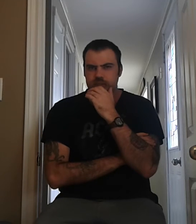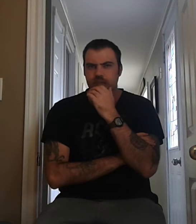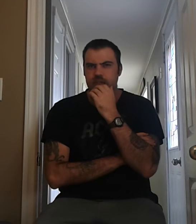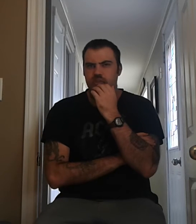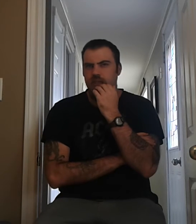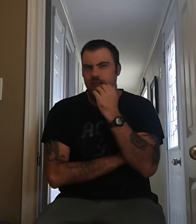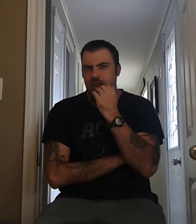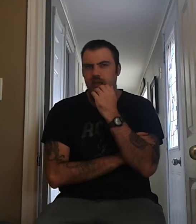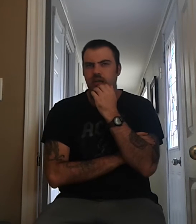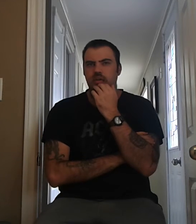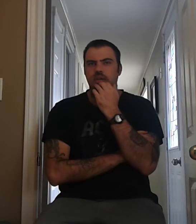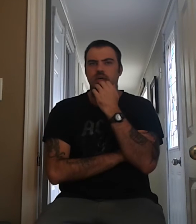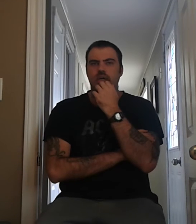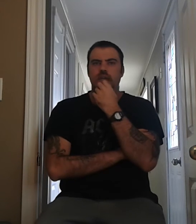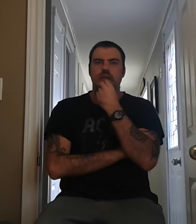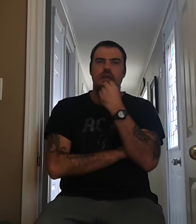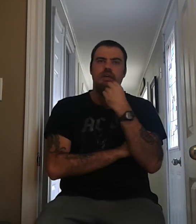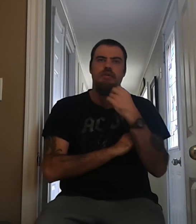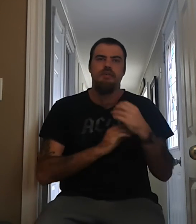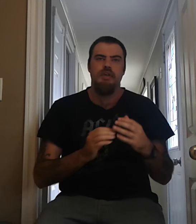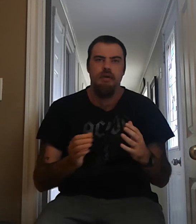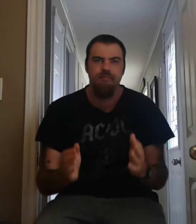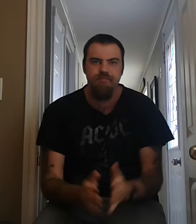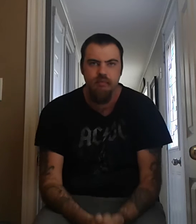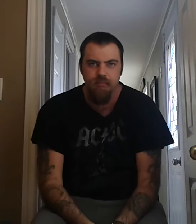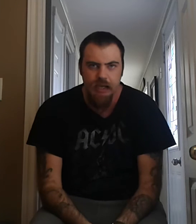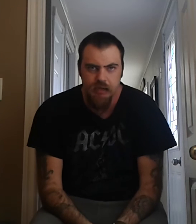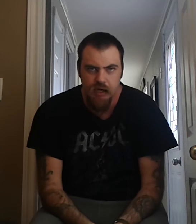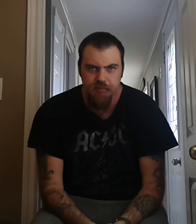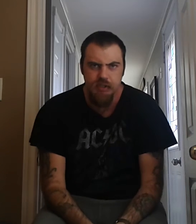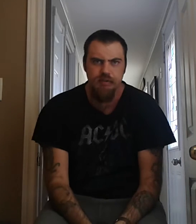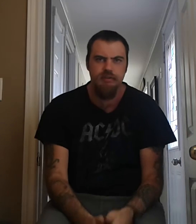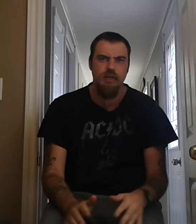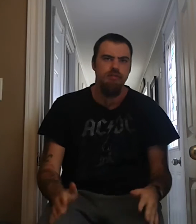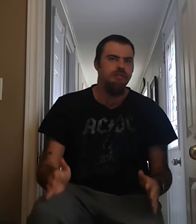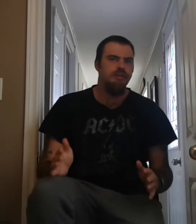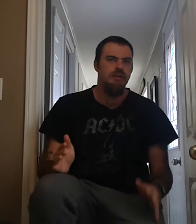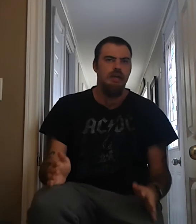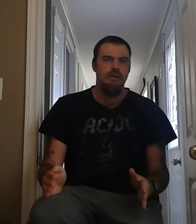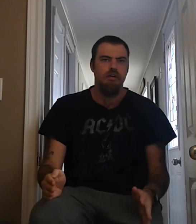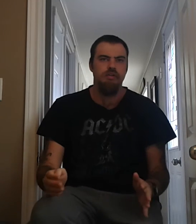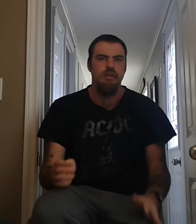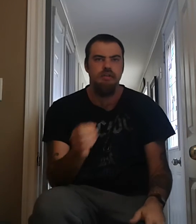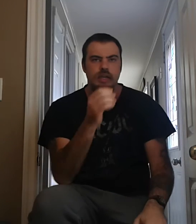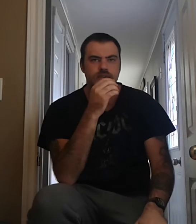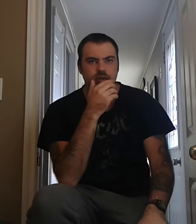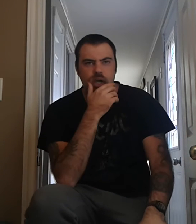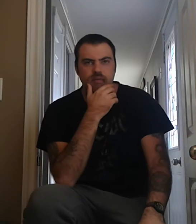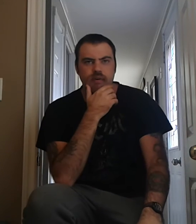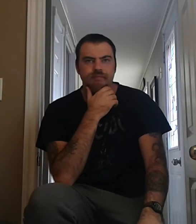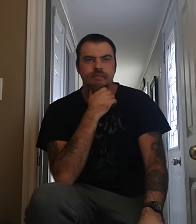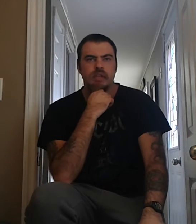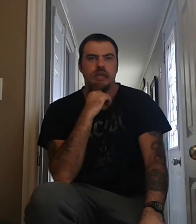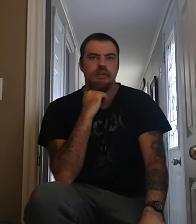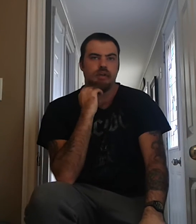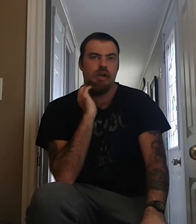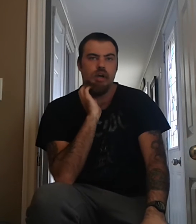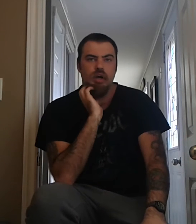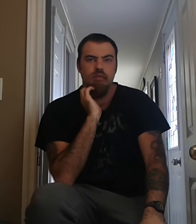so you can check that out. Anyways, um, Bad Company's self-titled debut album is a hard